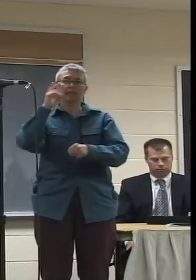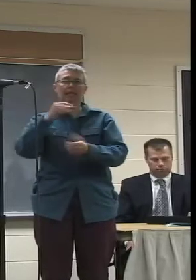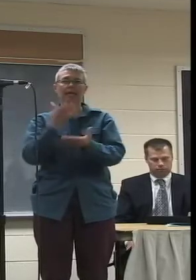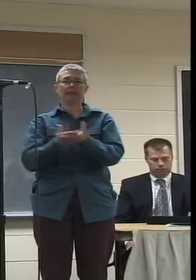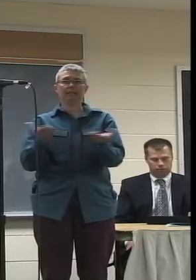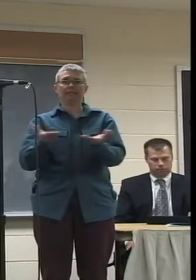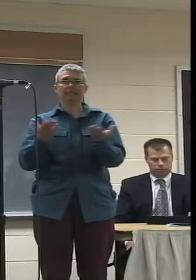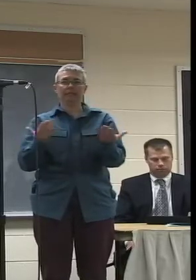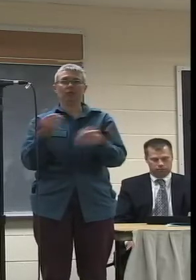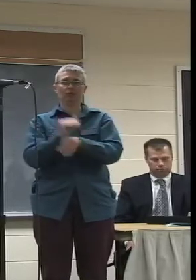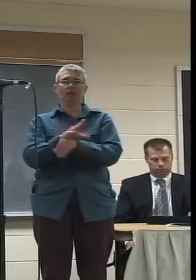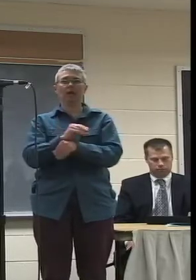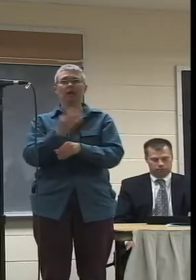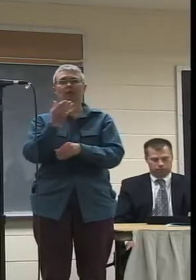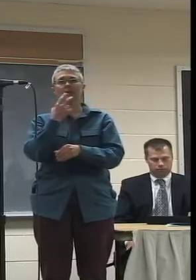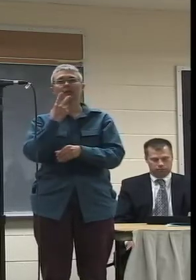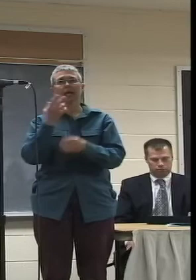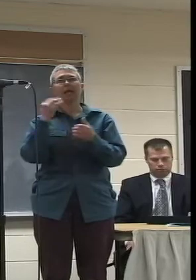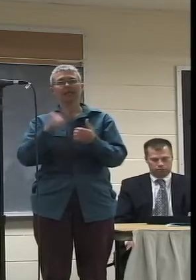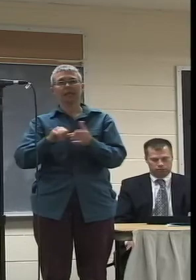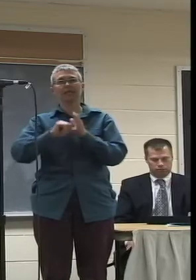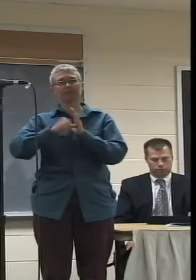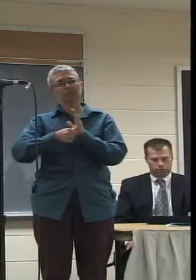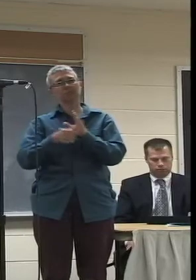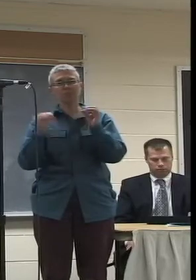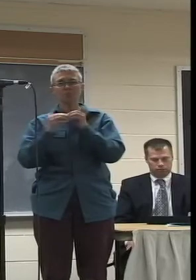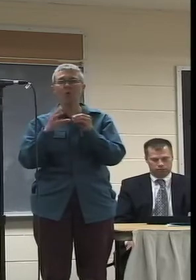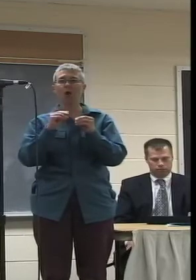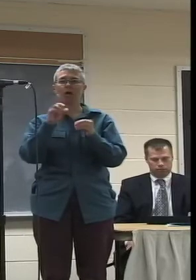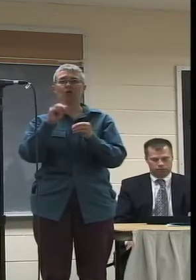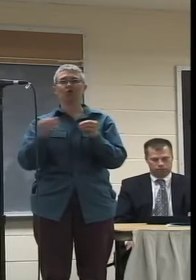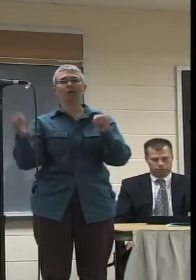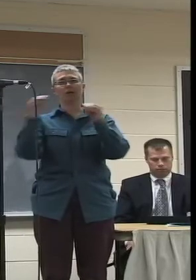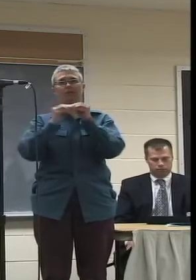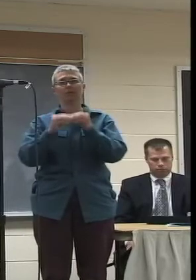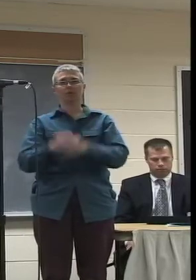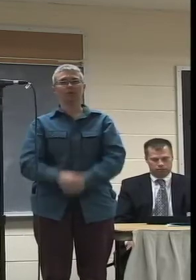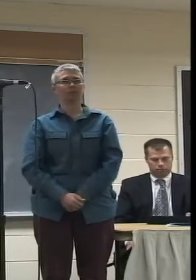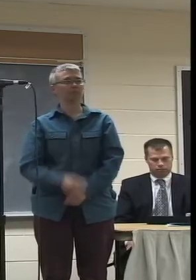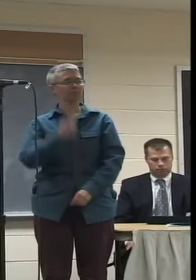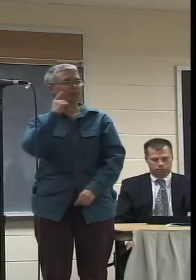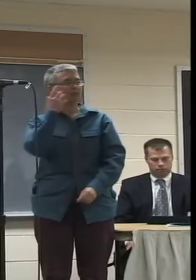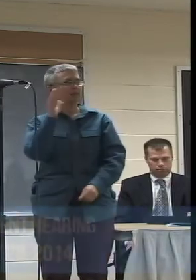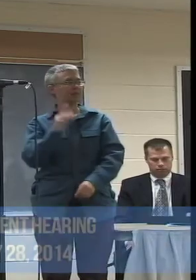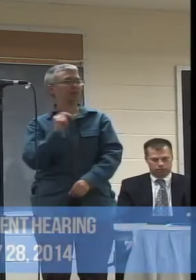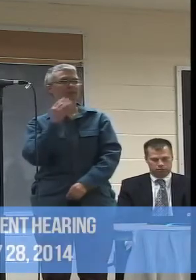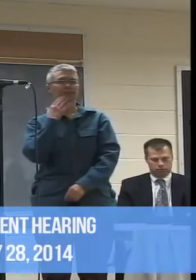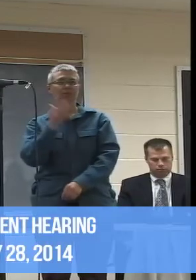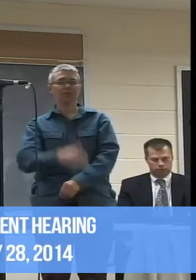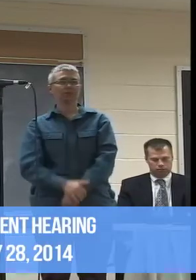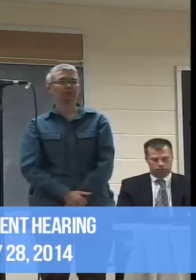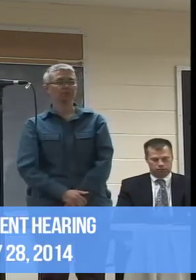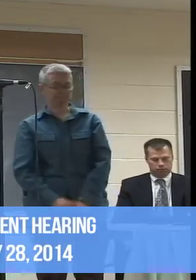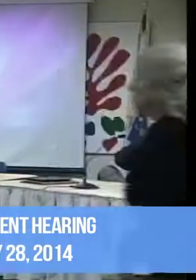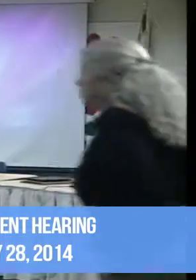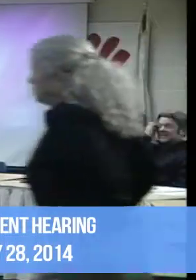And I would just like to say, let's double down on that and do even more. I think that's it. Thanks. Thank you.